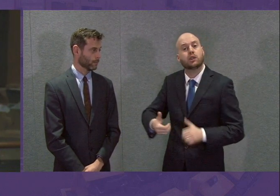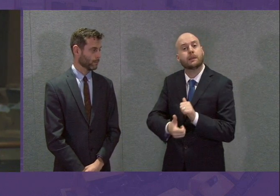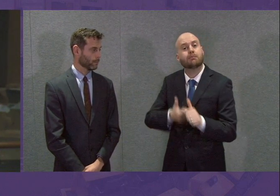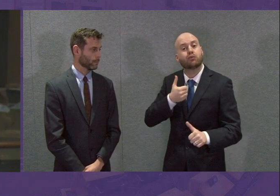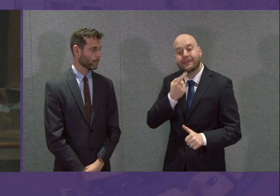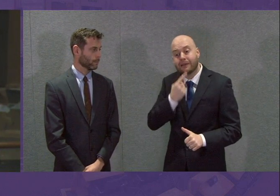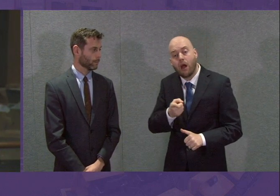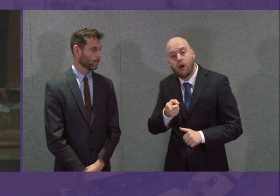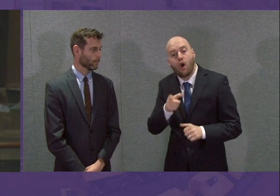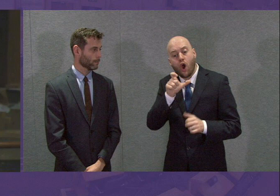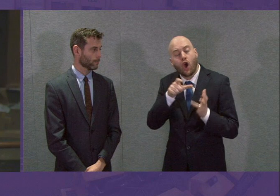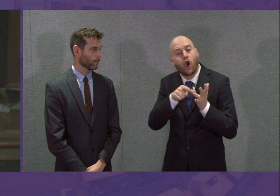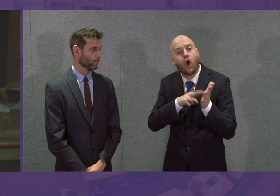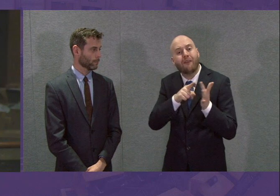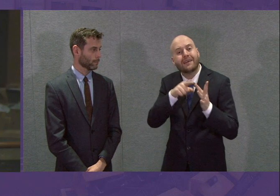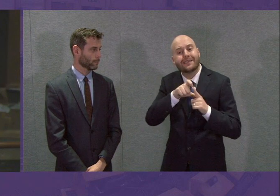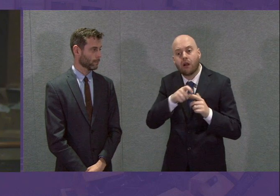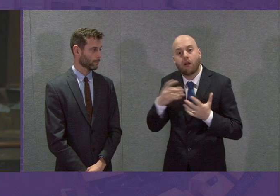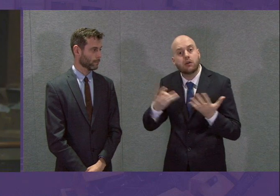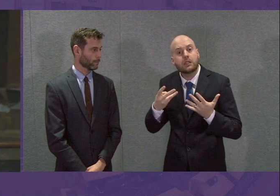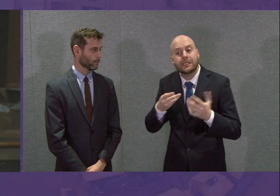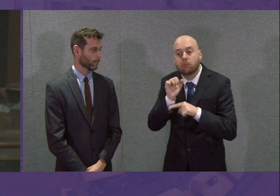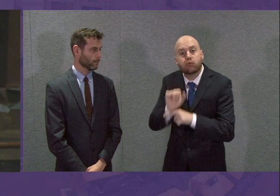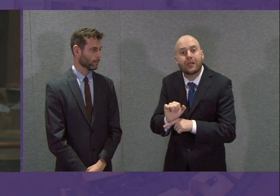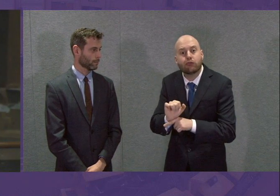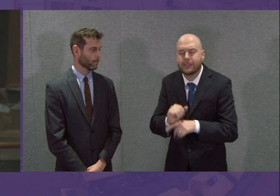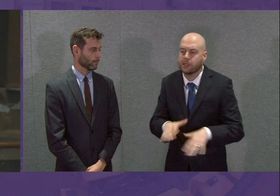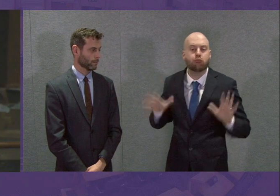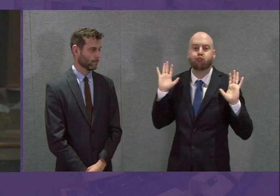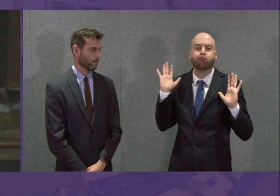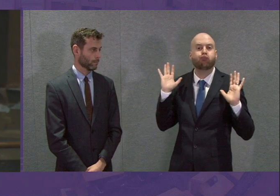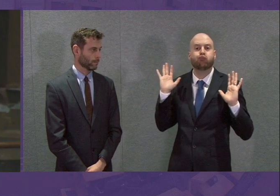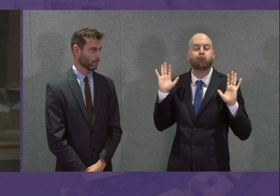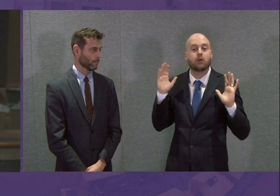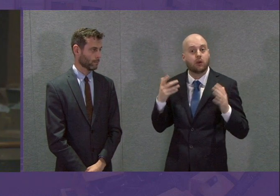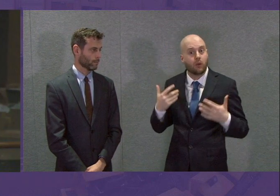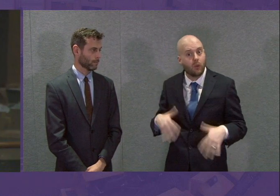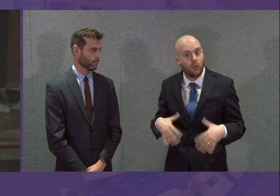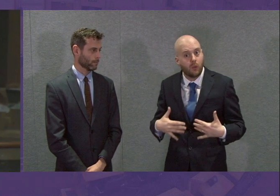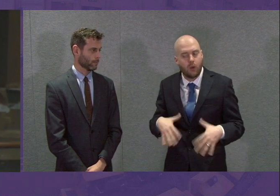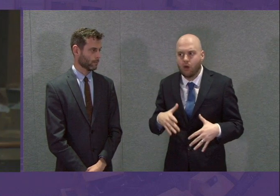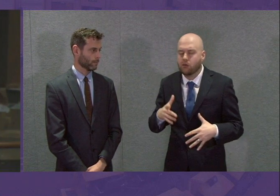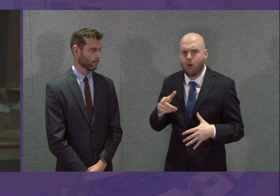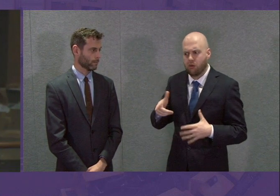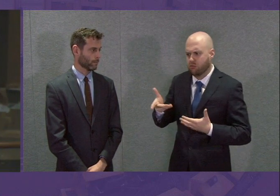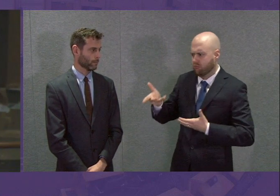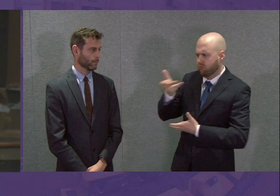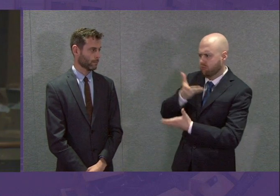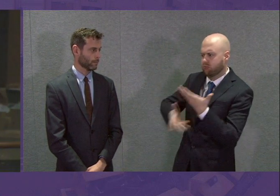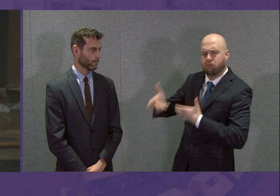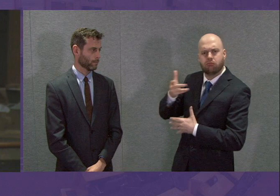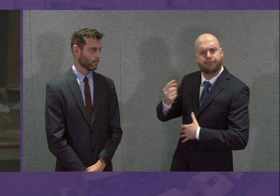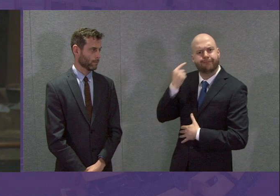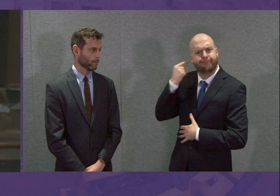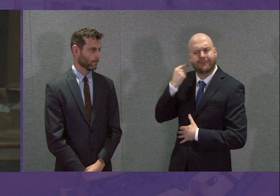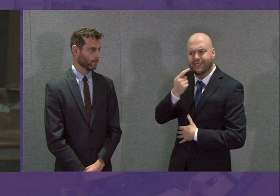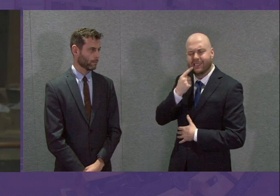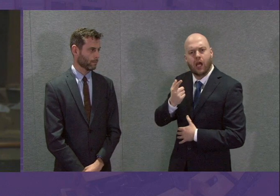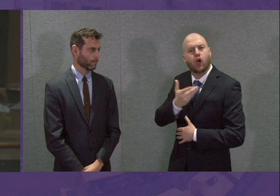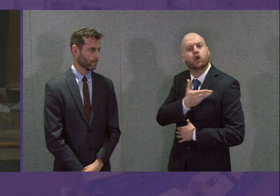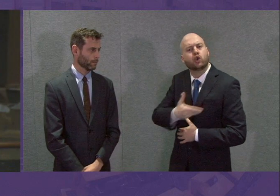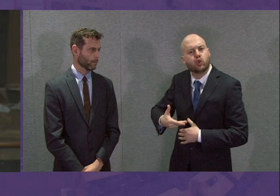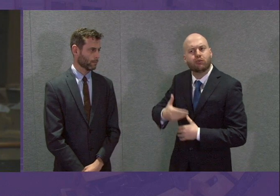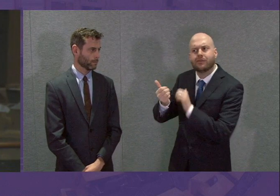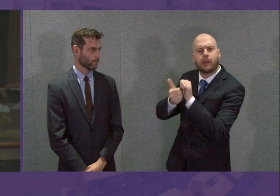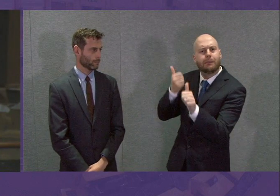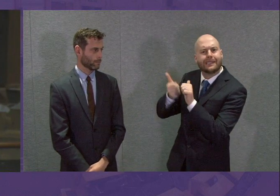-19. Last week, the First Minister told Andy Whiteman that discussions were ongoing with the insurance sector. Can she advise where those discussions